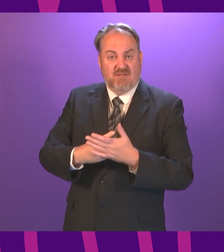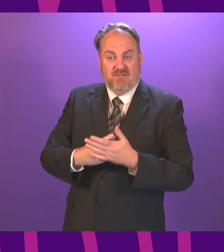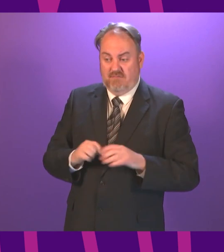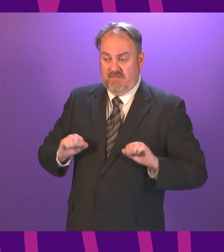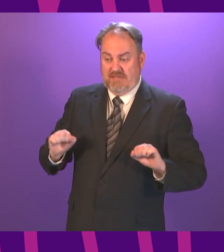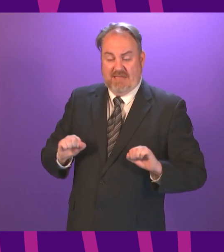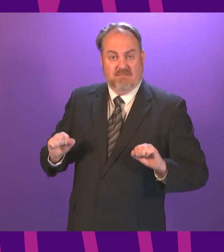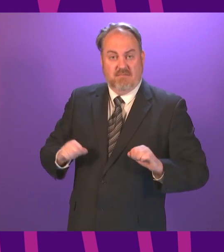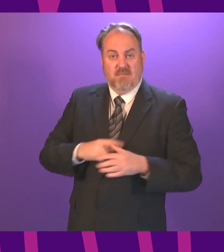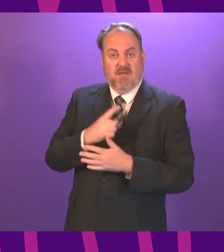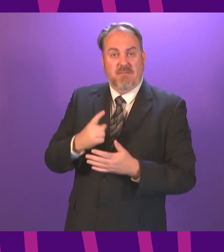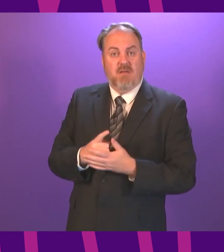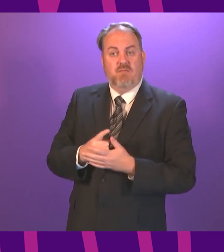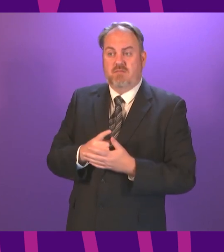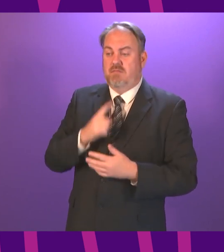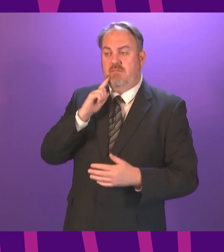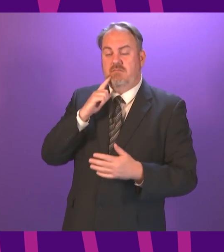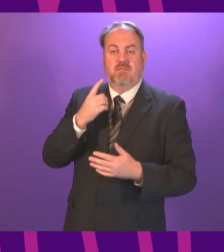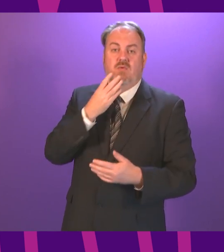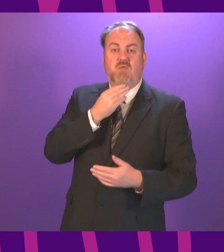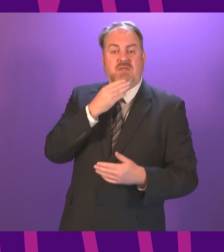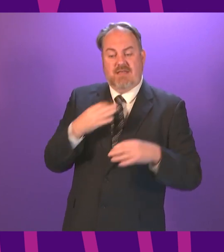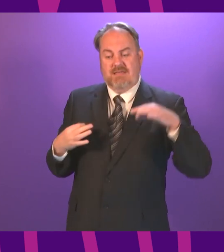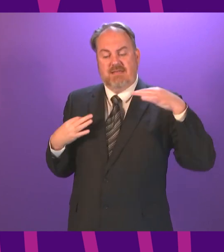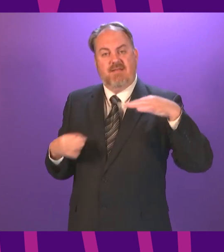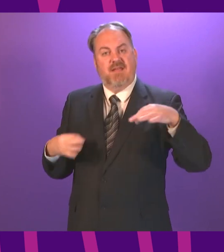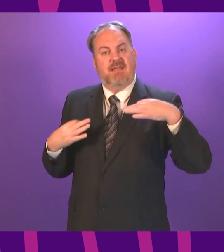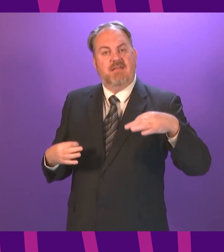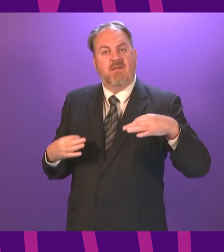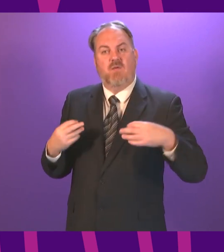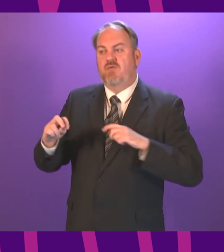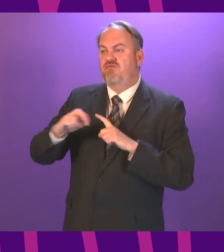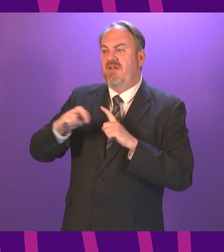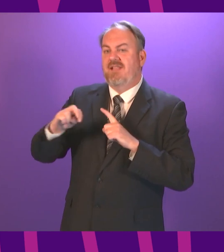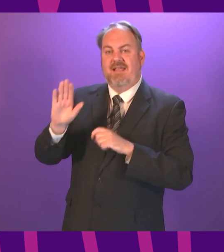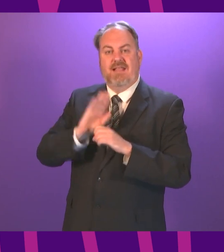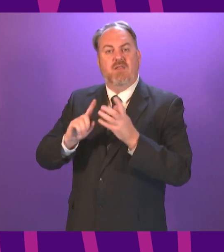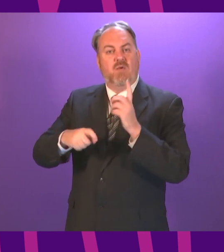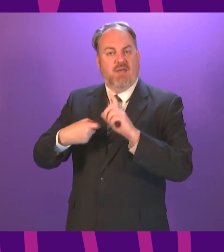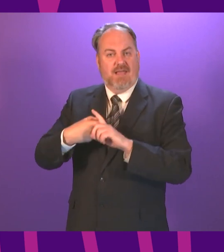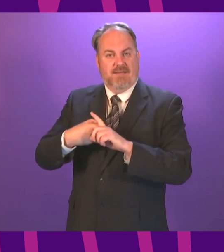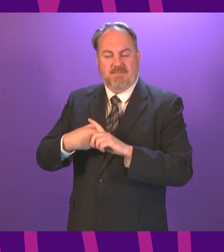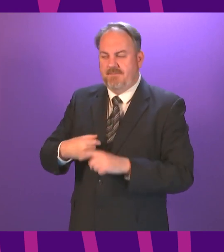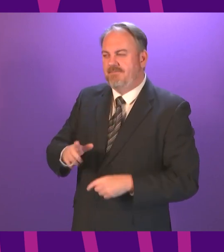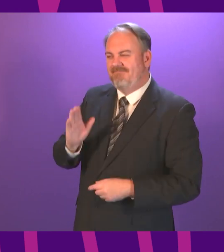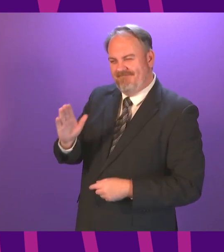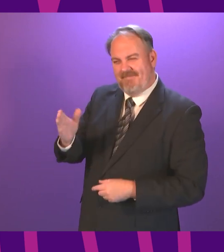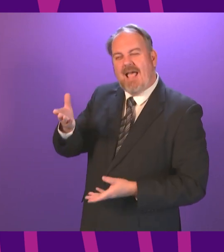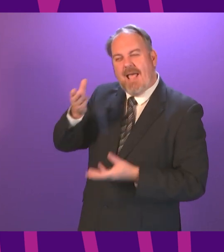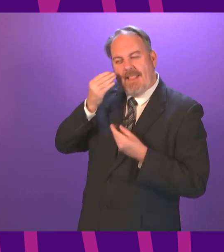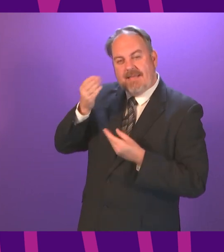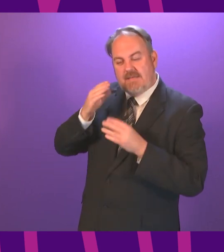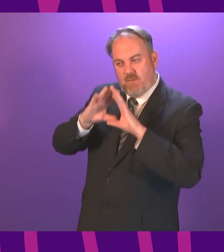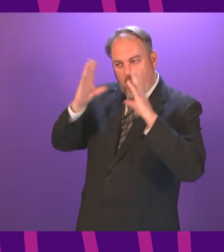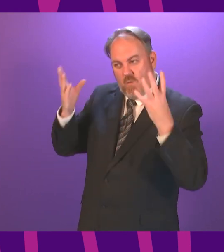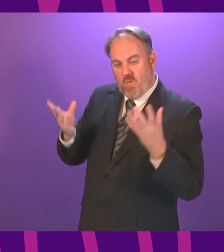made about using Covid vaccination certificates for domestic use. Willie René? I always listen extremely carefully